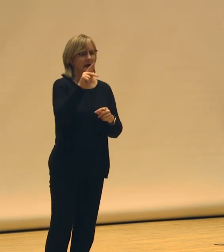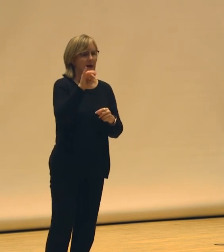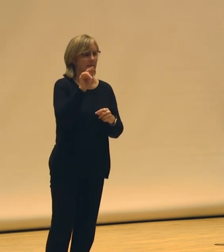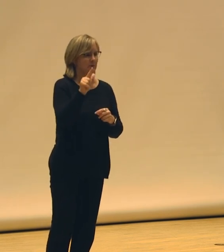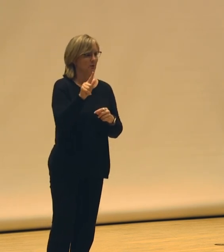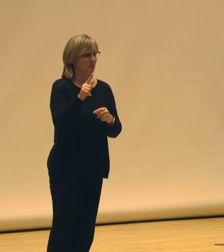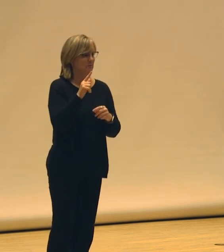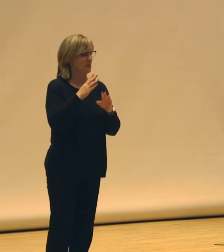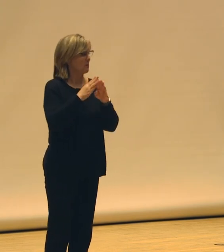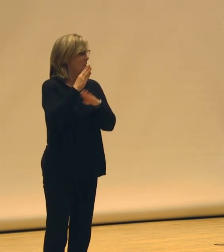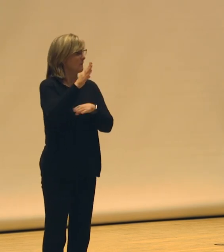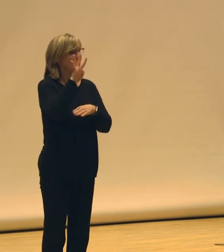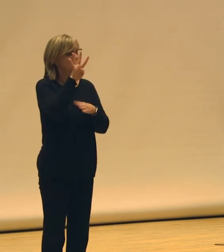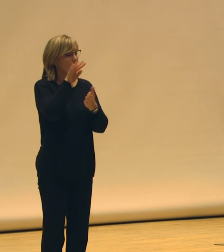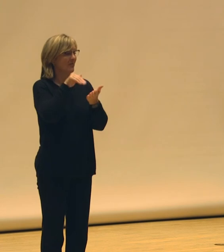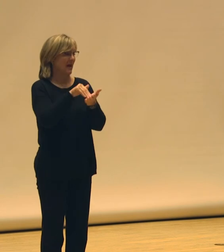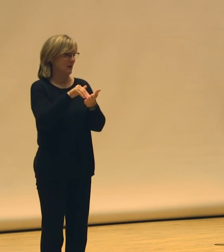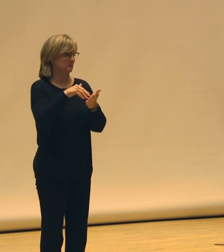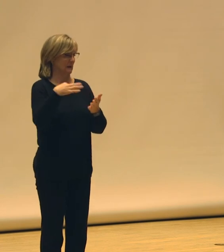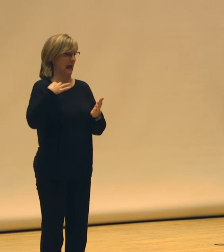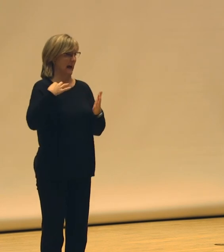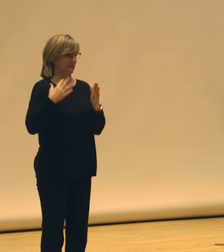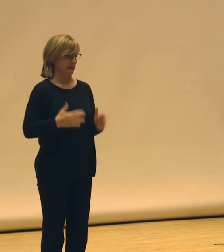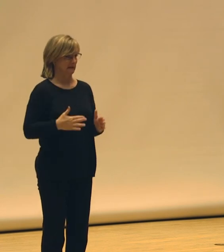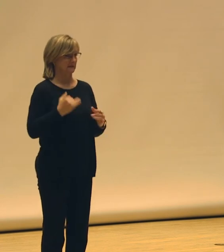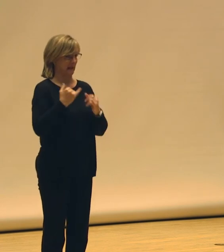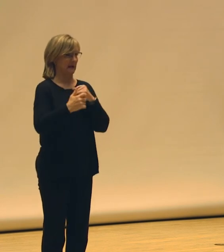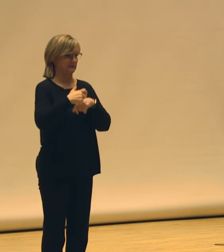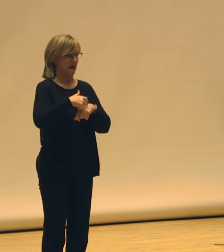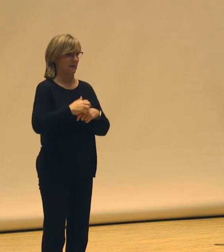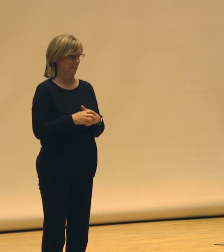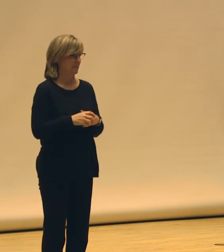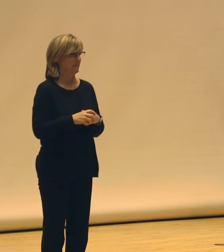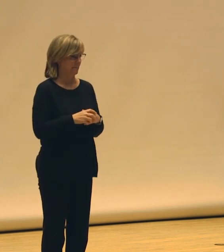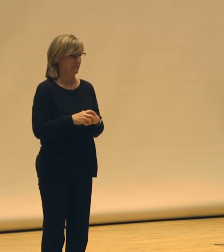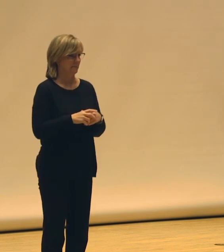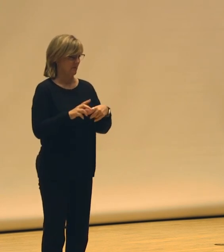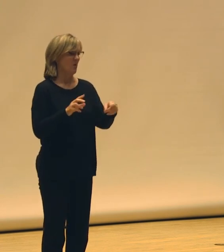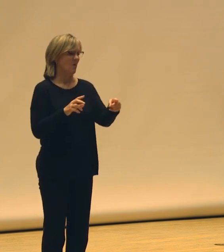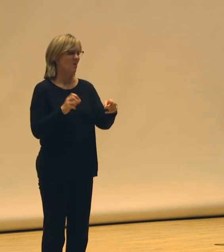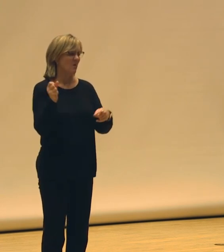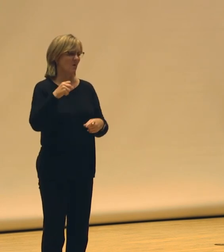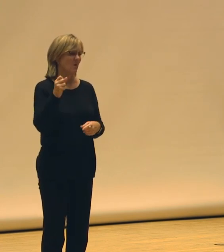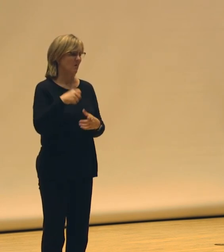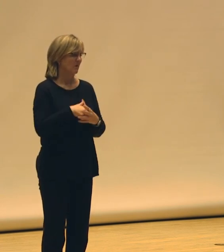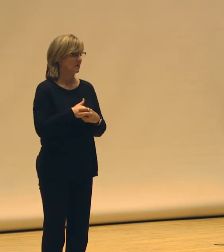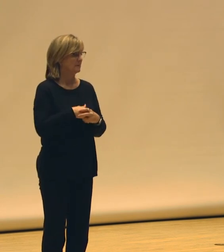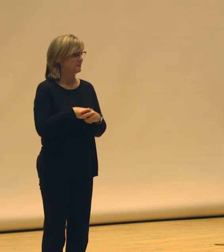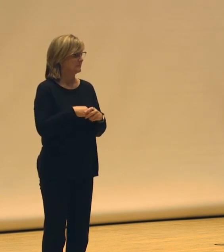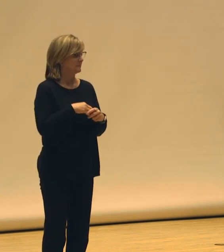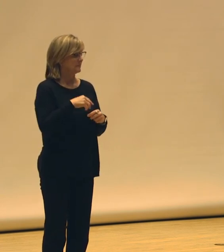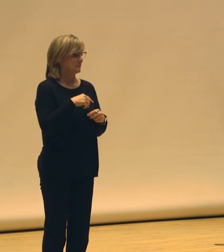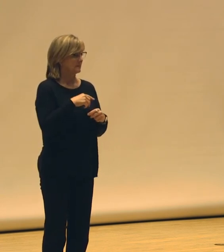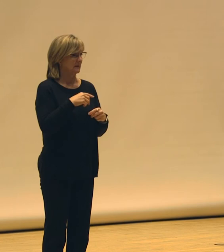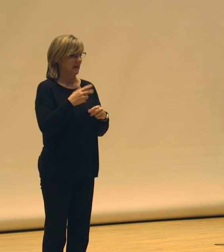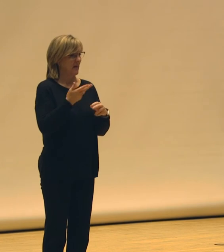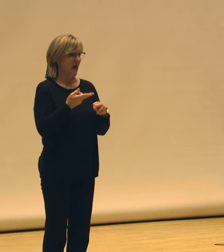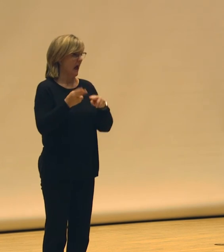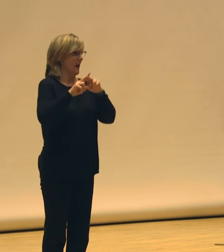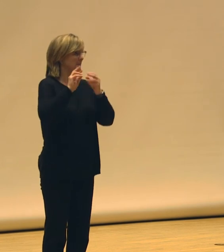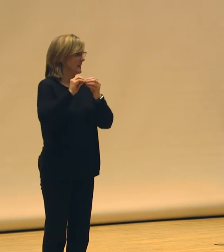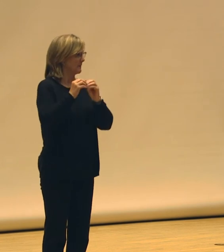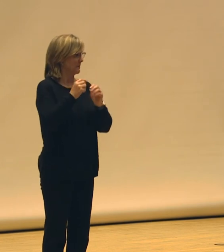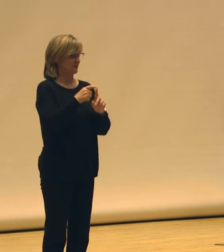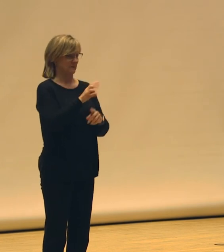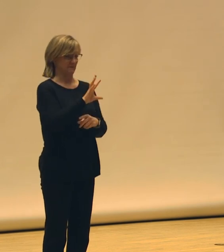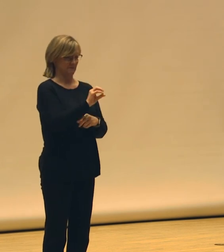Over 4,000 applicants the last round. Oh, yeah. Interesting. Four, and they upped the number for, I think it